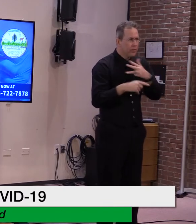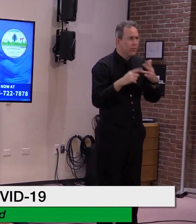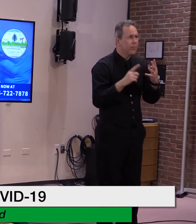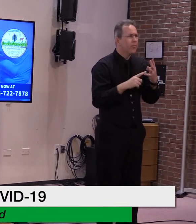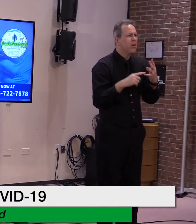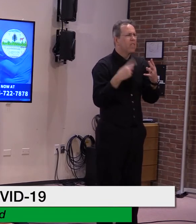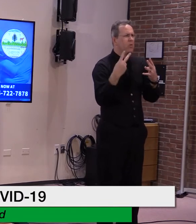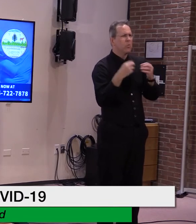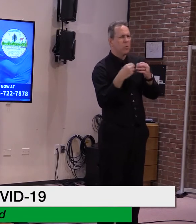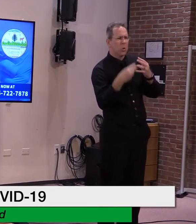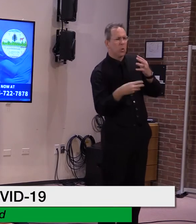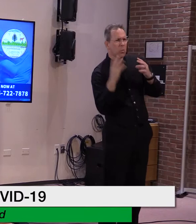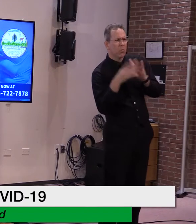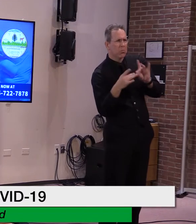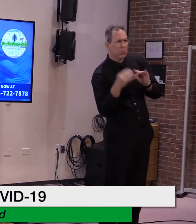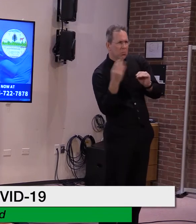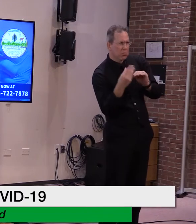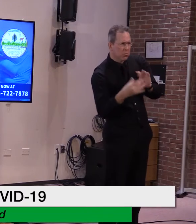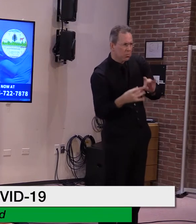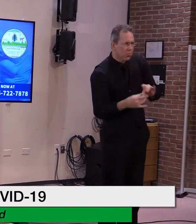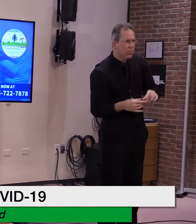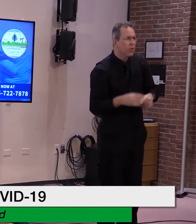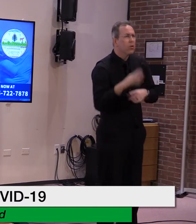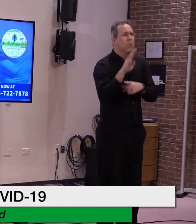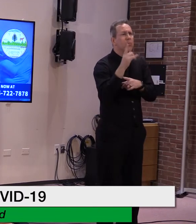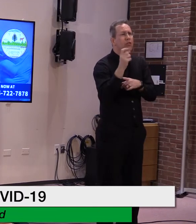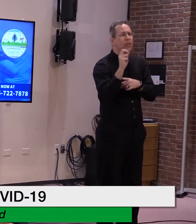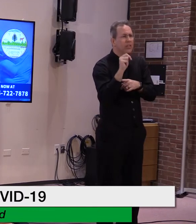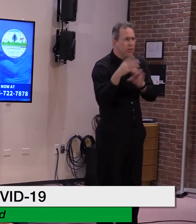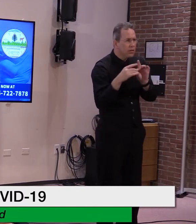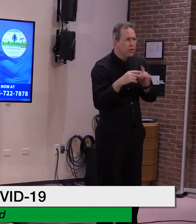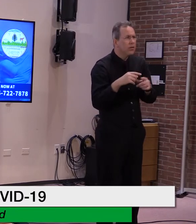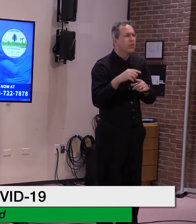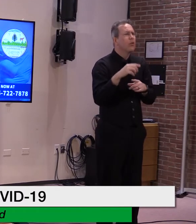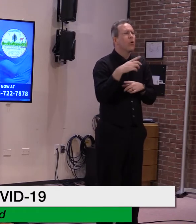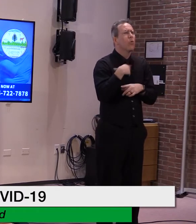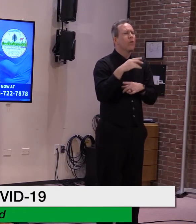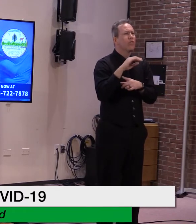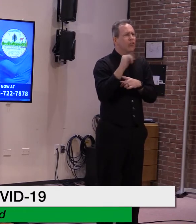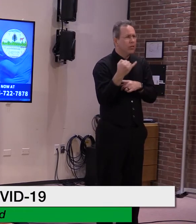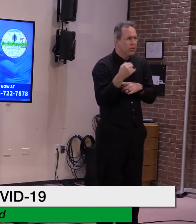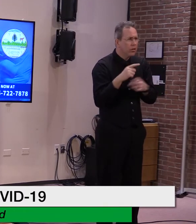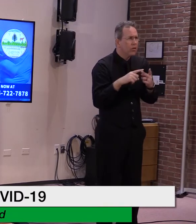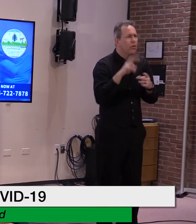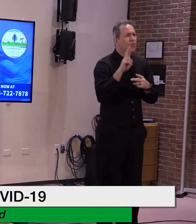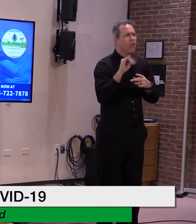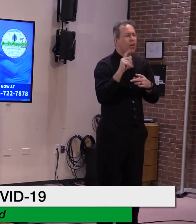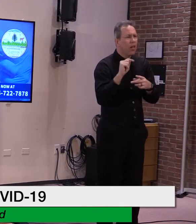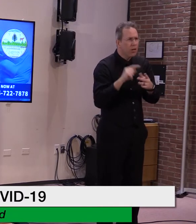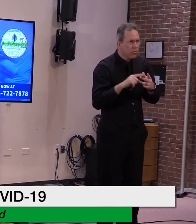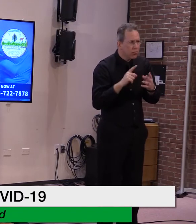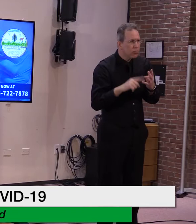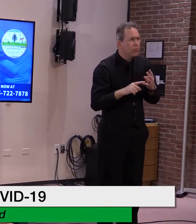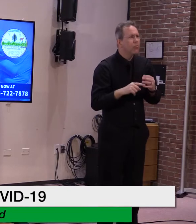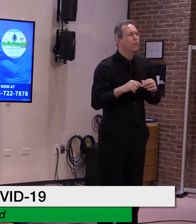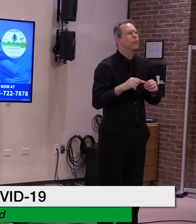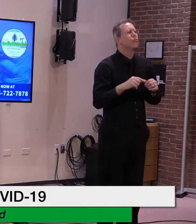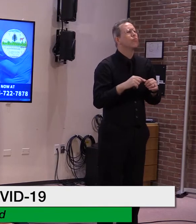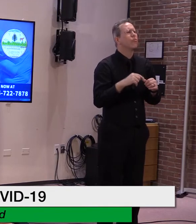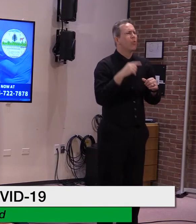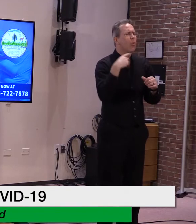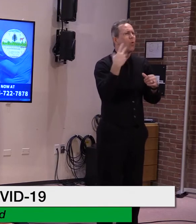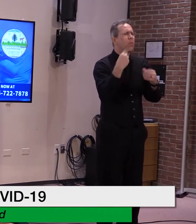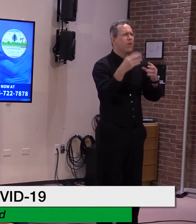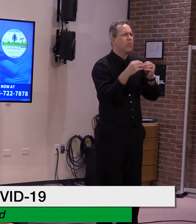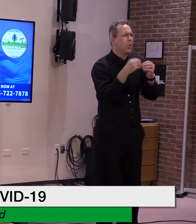offered vaccine and have completed their appointments. I really cannot express enough appreciation for the EMS